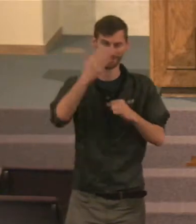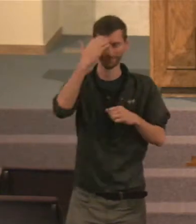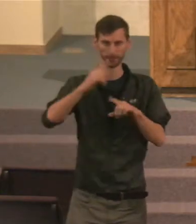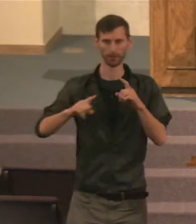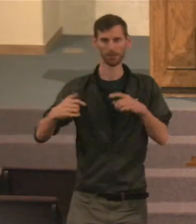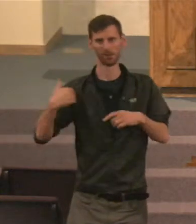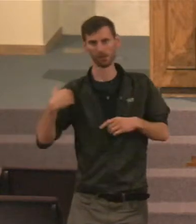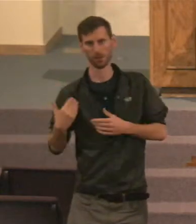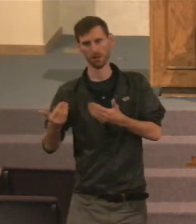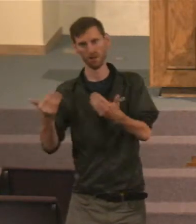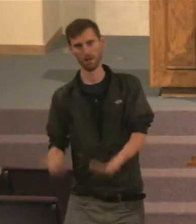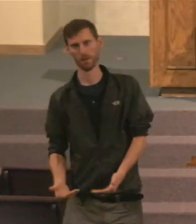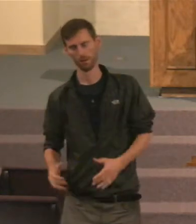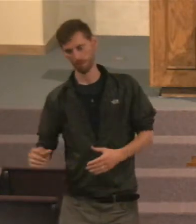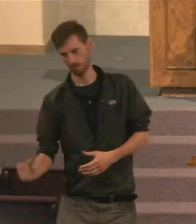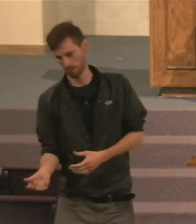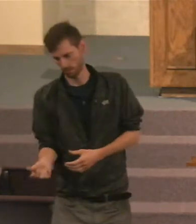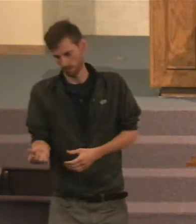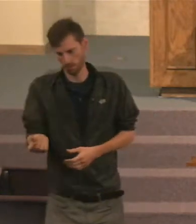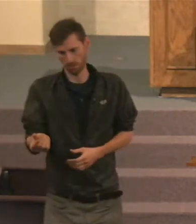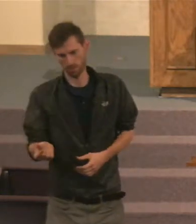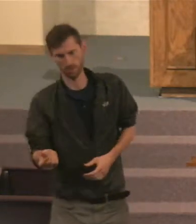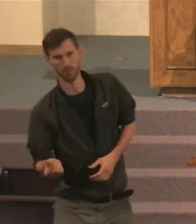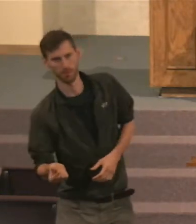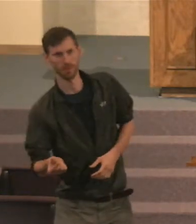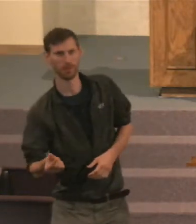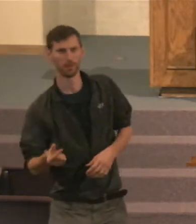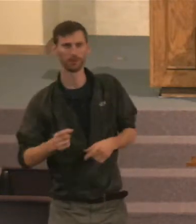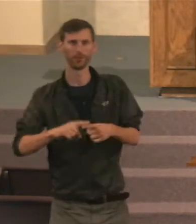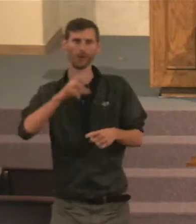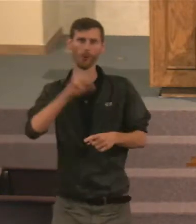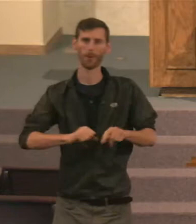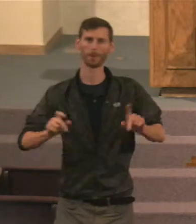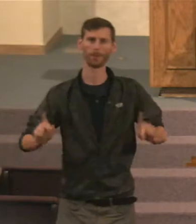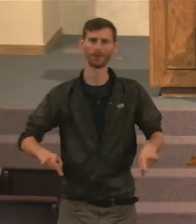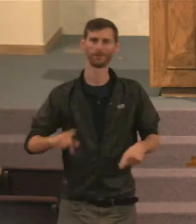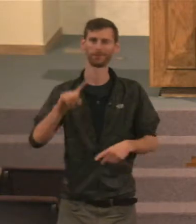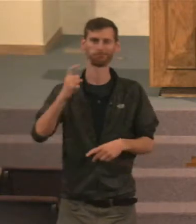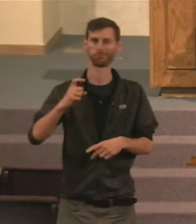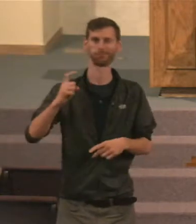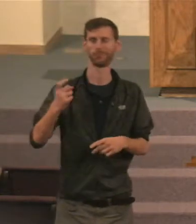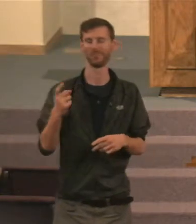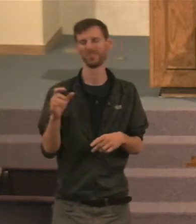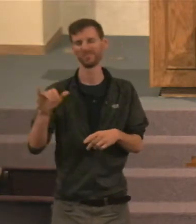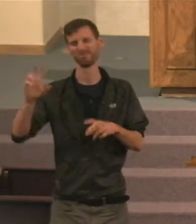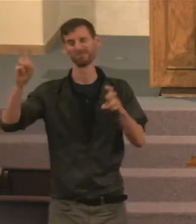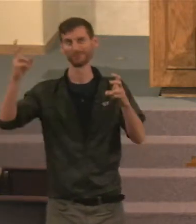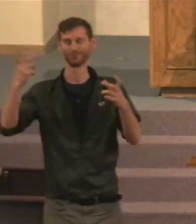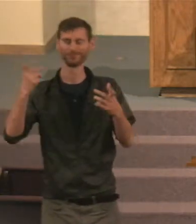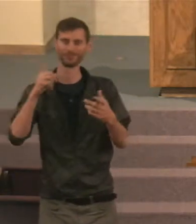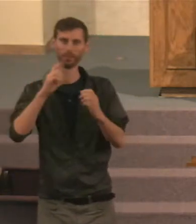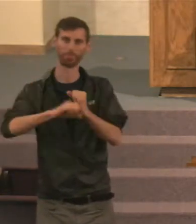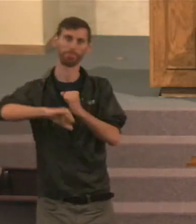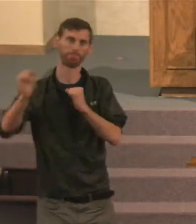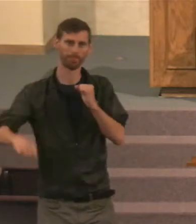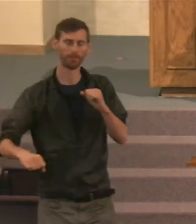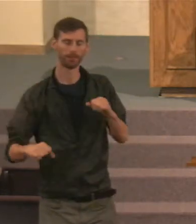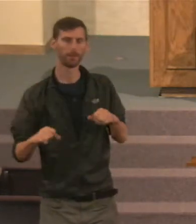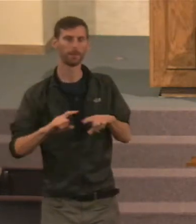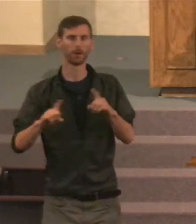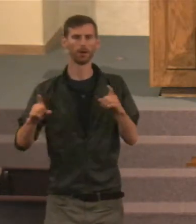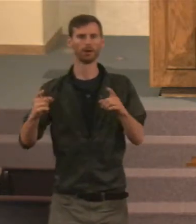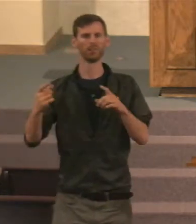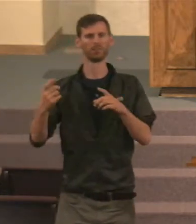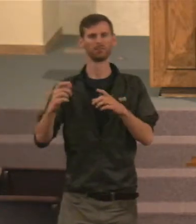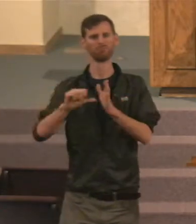burden to an aged person, and he wouldn't be able to do it. But the Revised Standard, their rendition of that is the